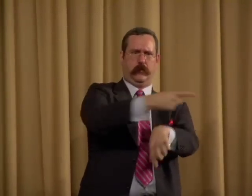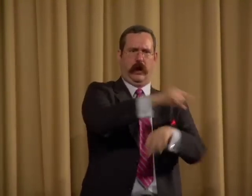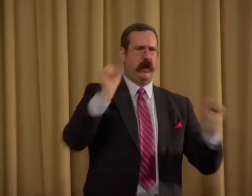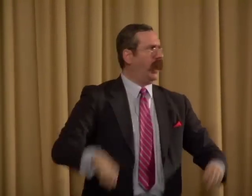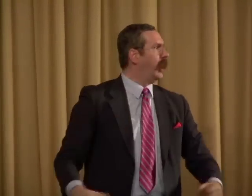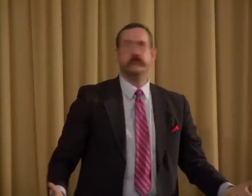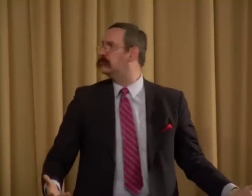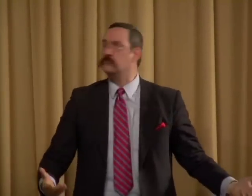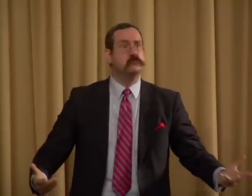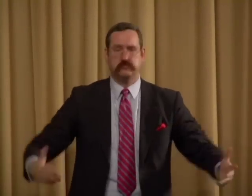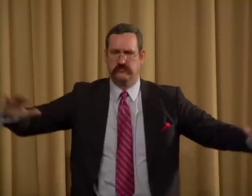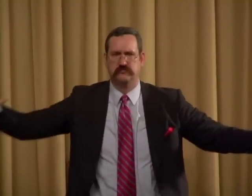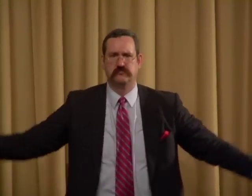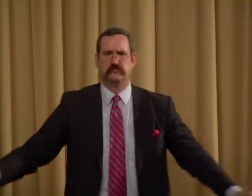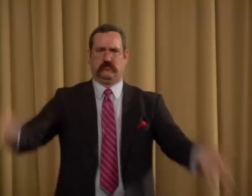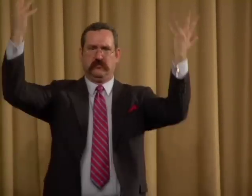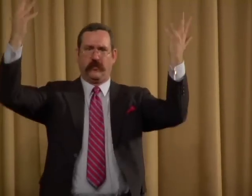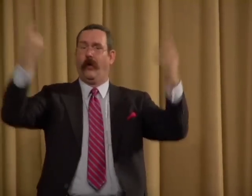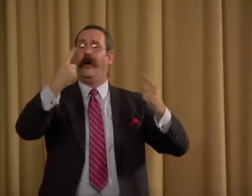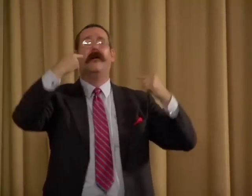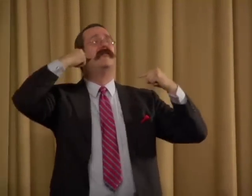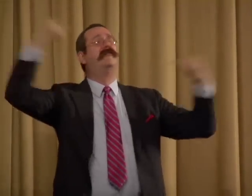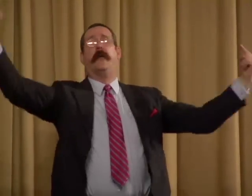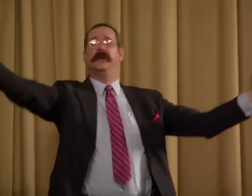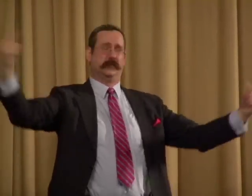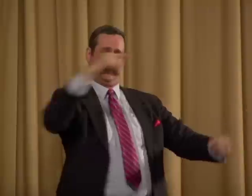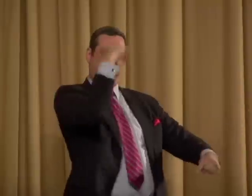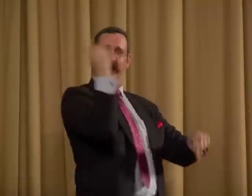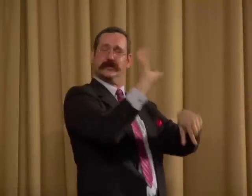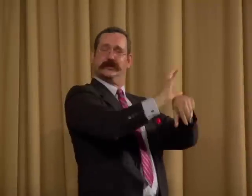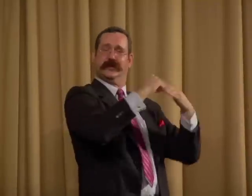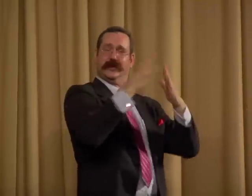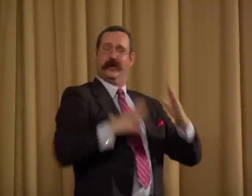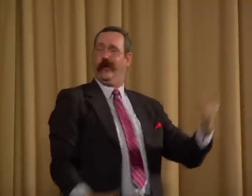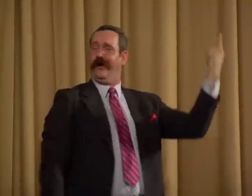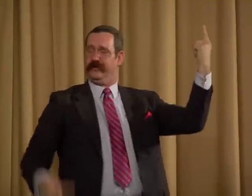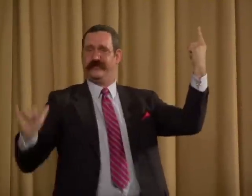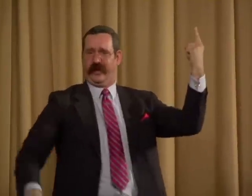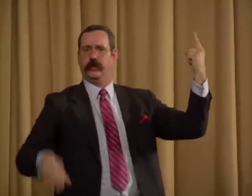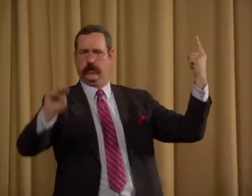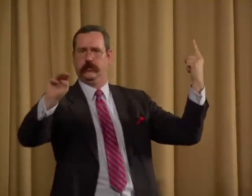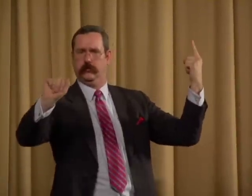had the ability and the time to raise spirits.